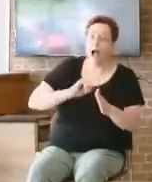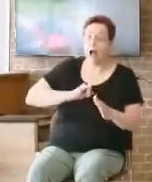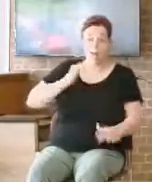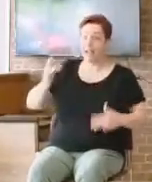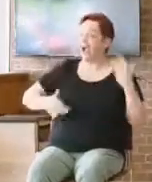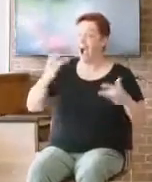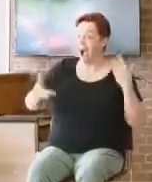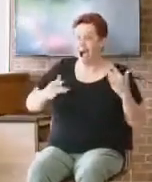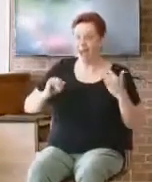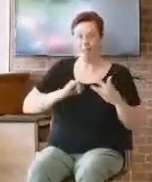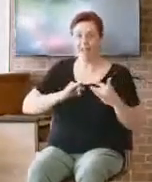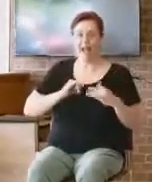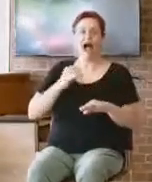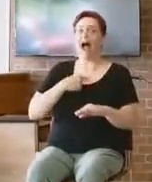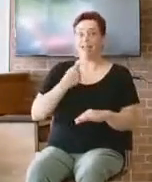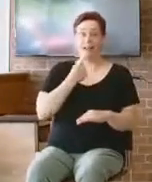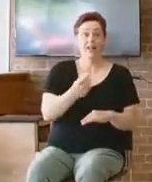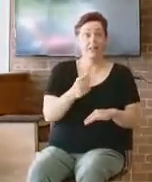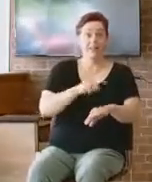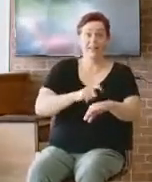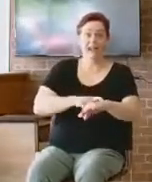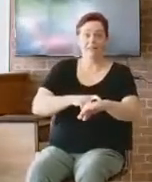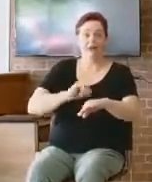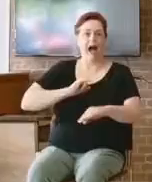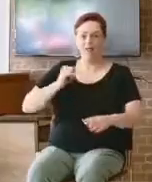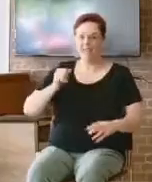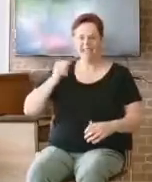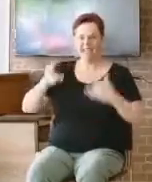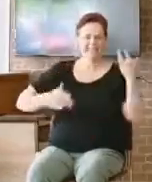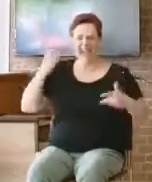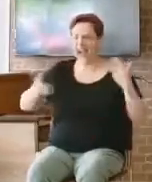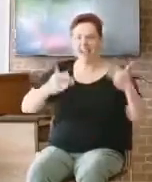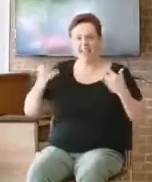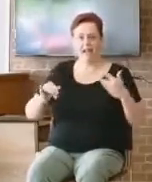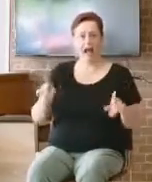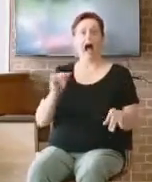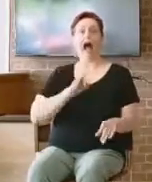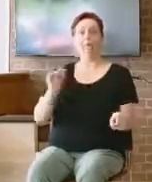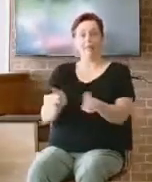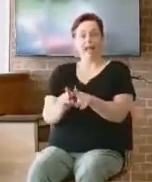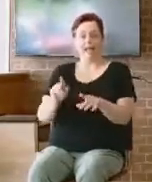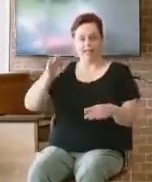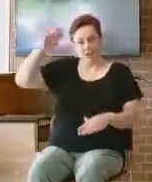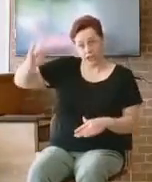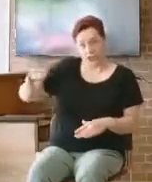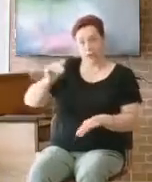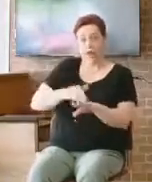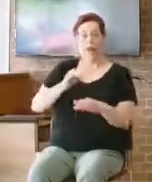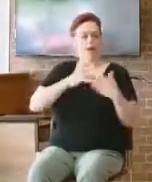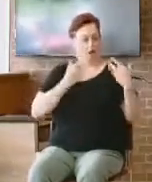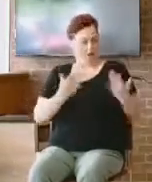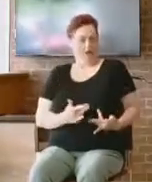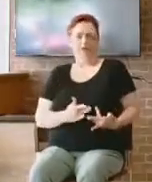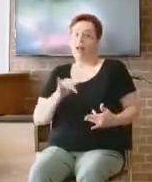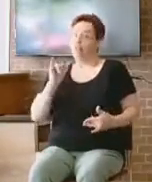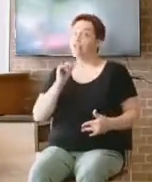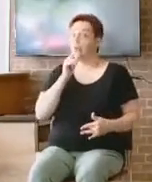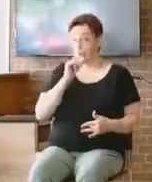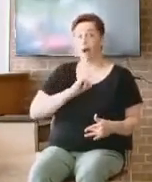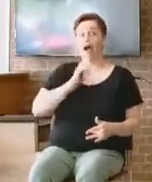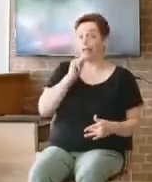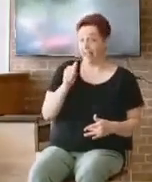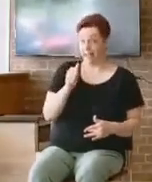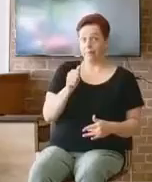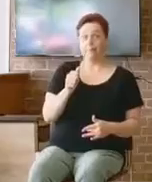I can't help it. I'm like a child at heart, guys. I can't. That's who I am. But it's people that cause others to